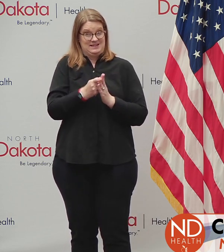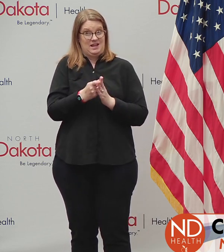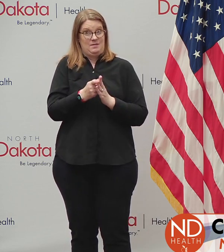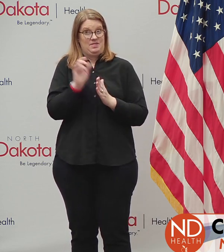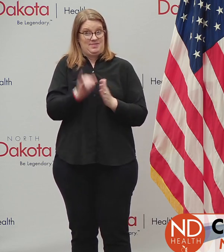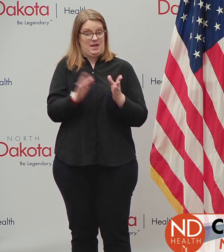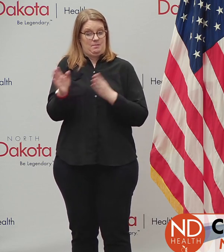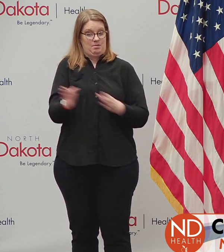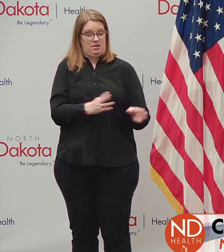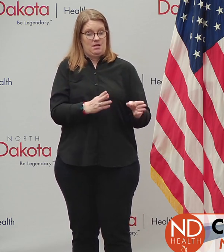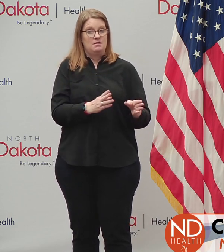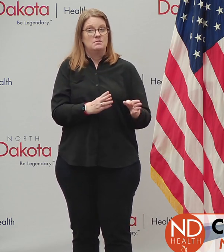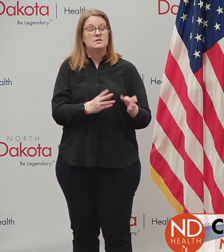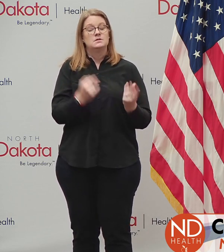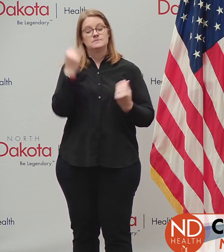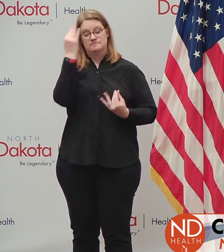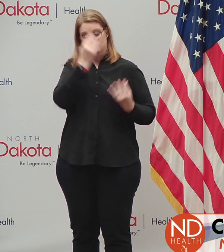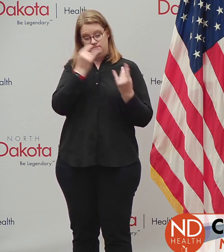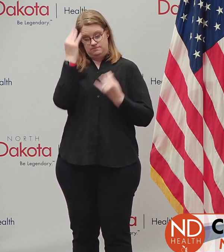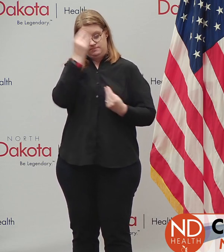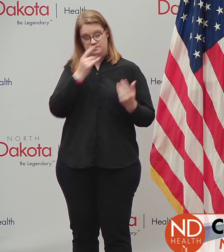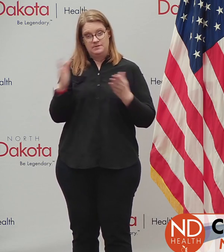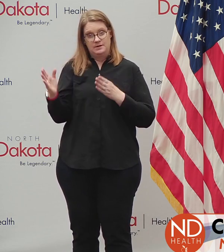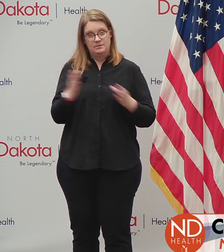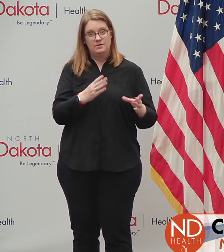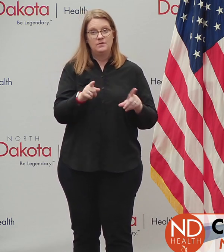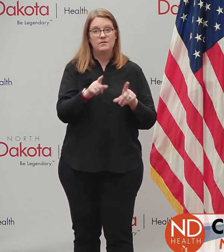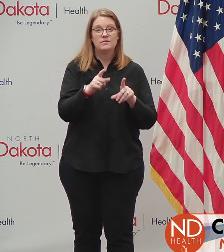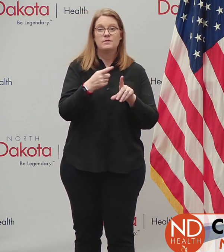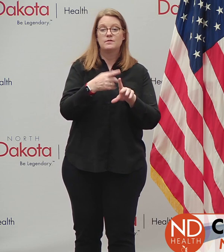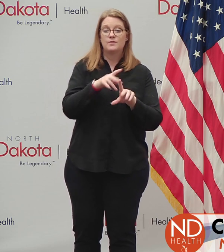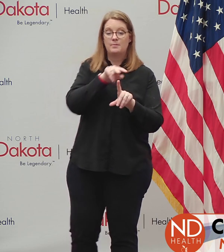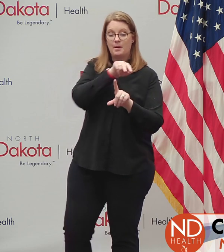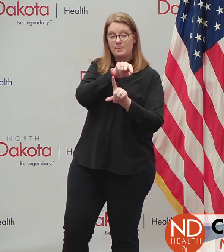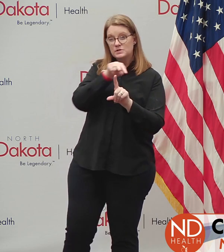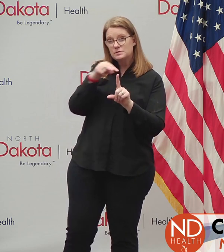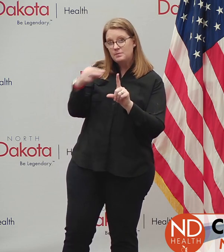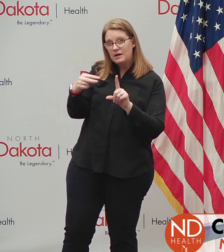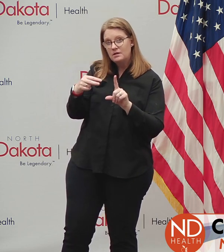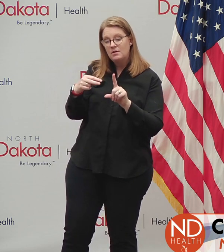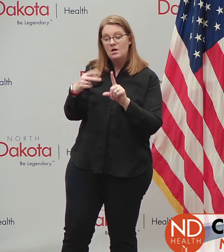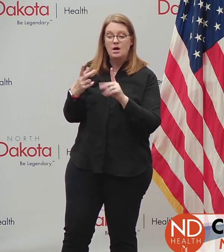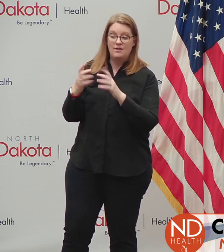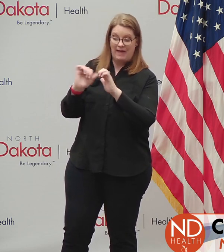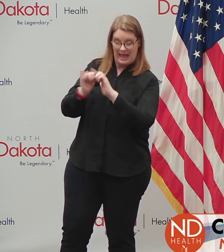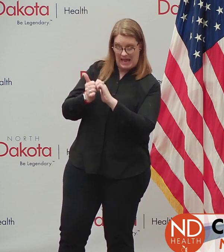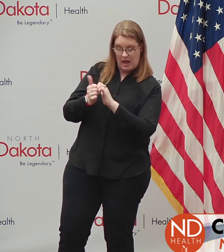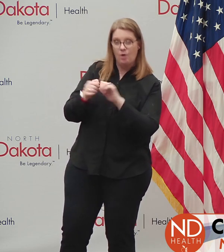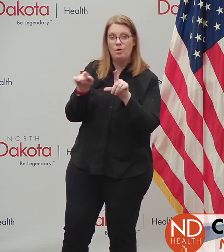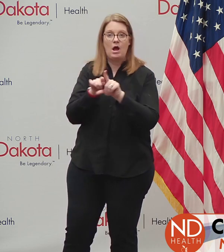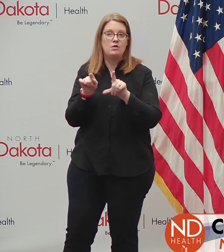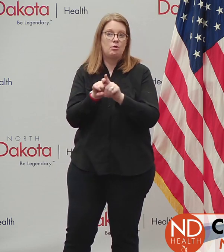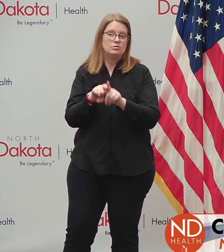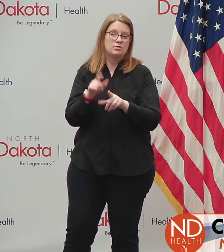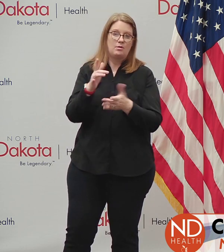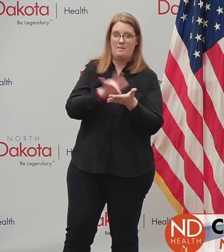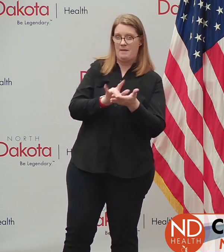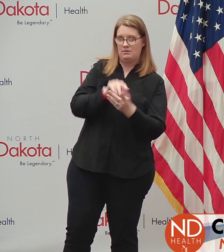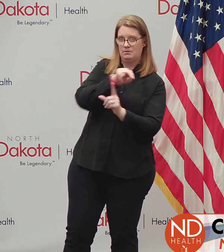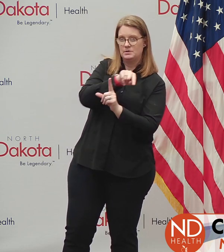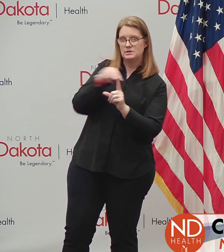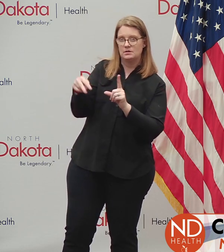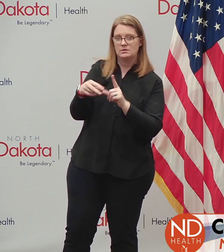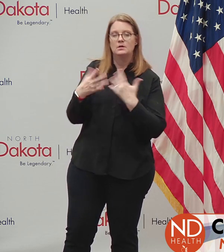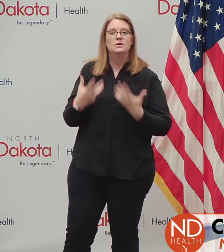time, both from a clinical perspective and a logistical perspective. The inpatient surge